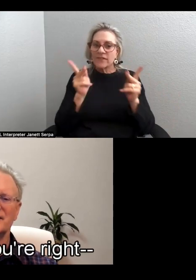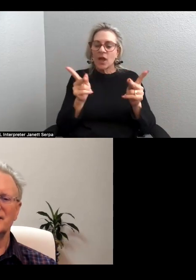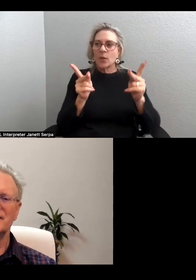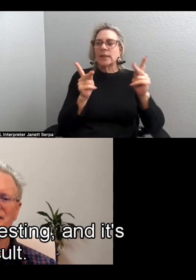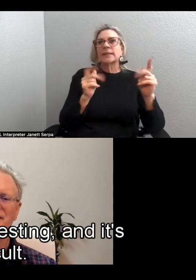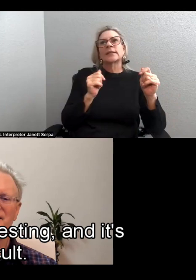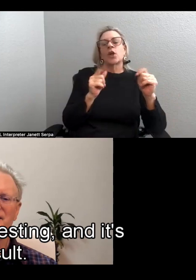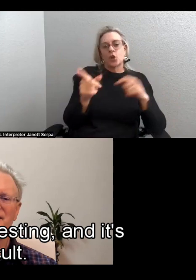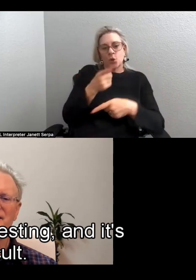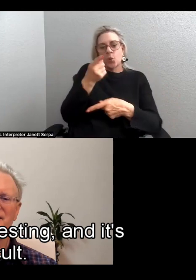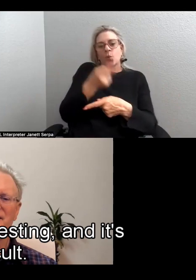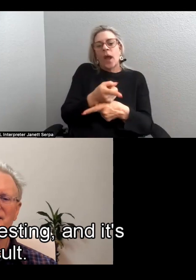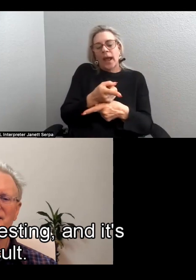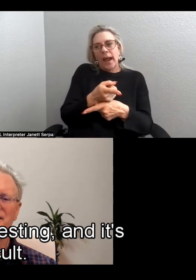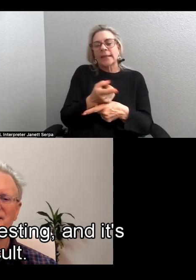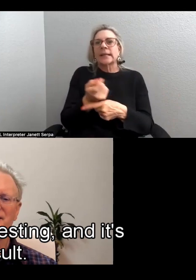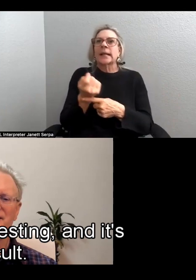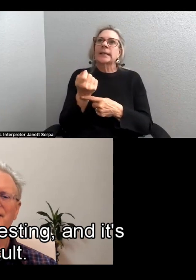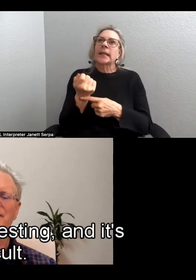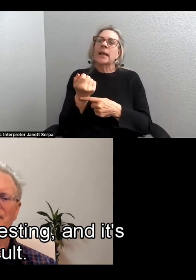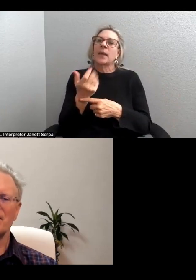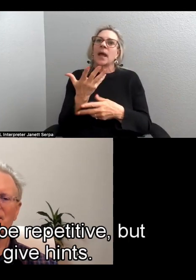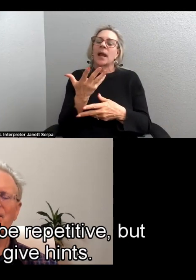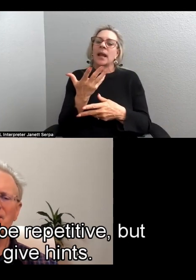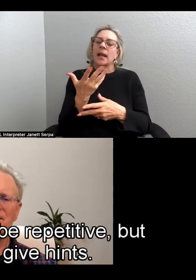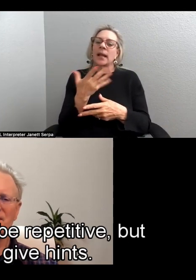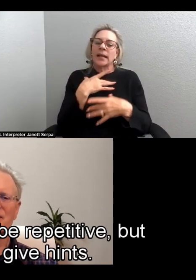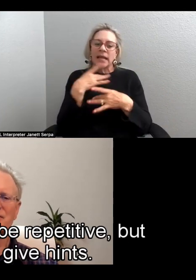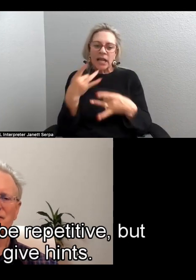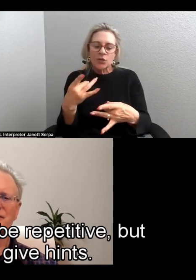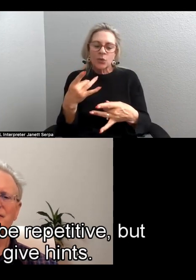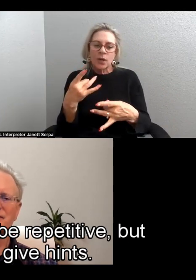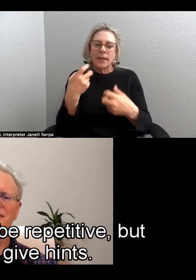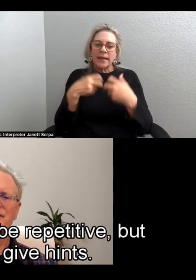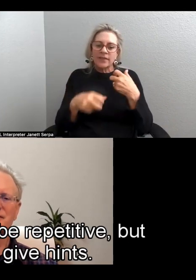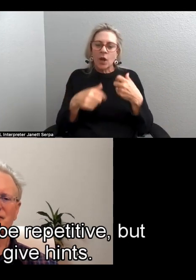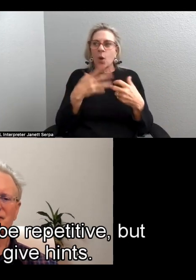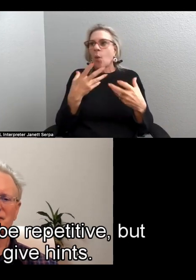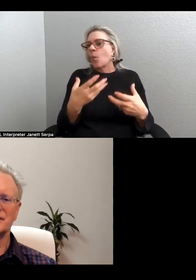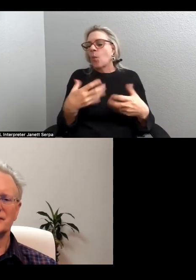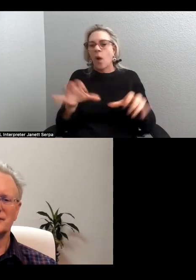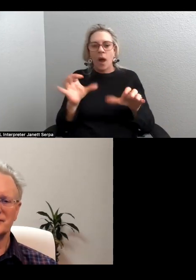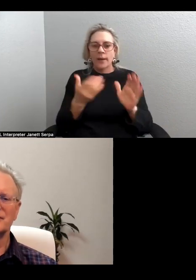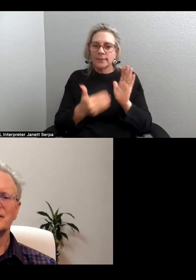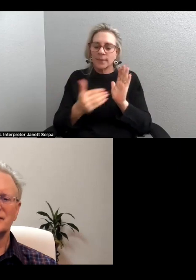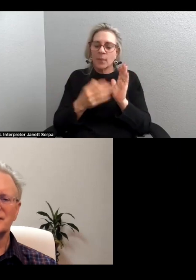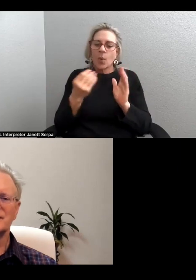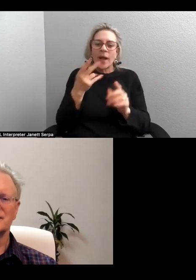you're right, it is kind of interesting and it's difficult, you don't want to be repetitive, but you want to give hints.